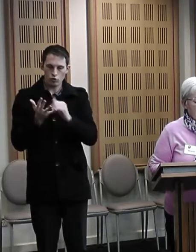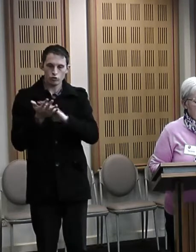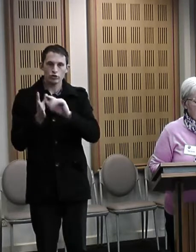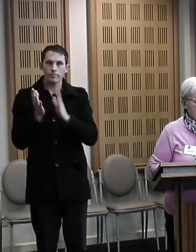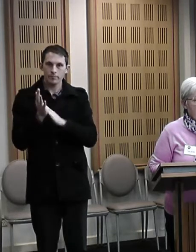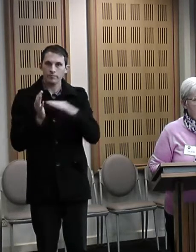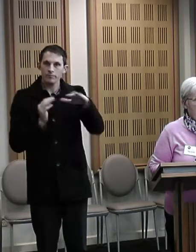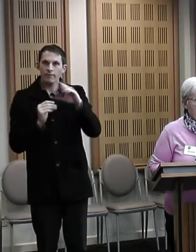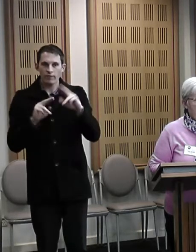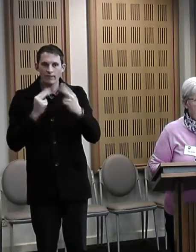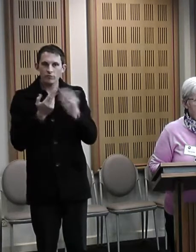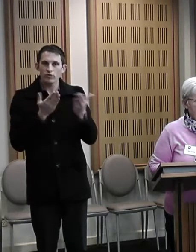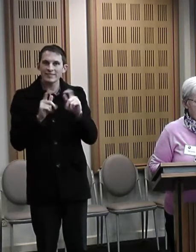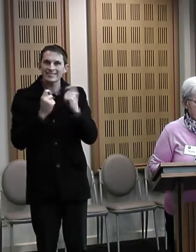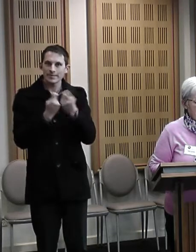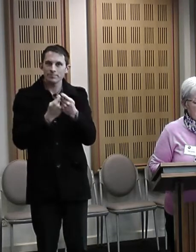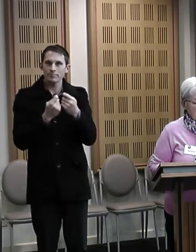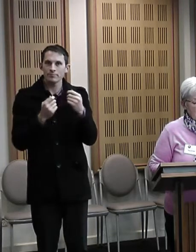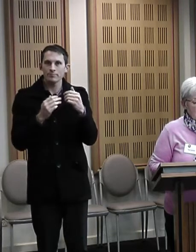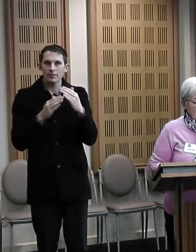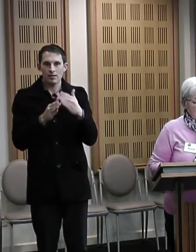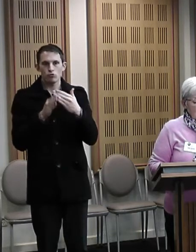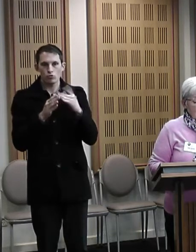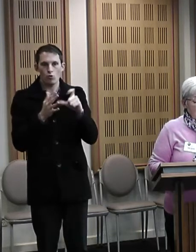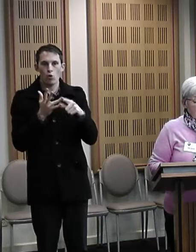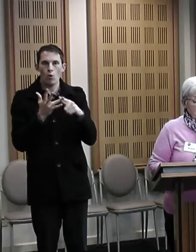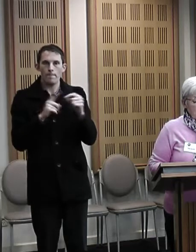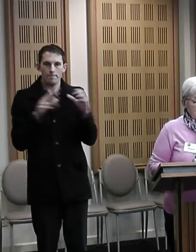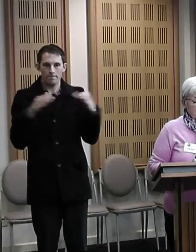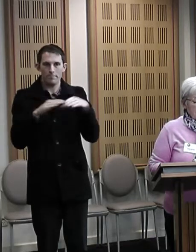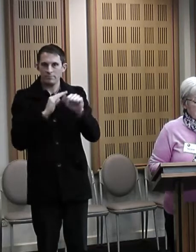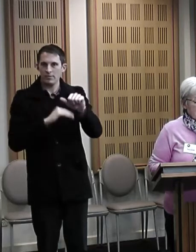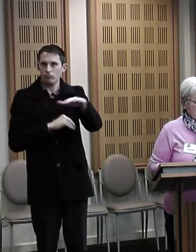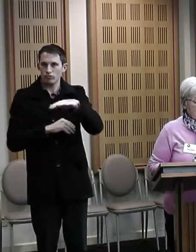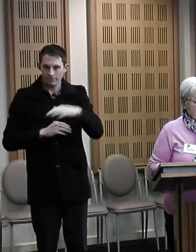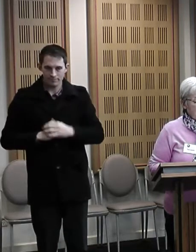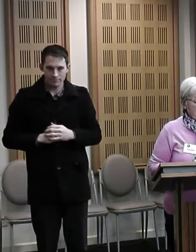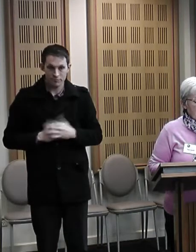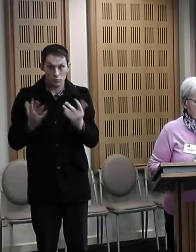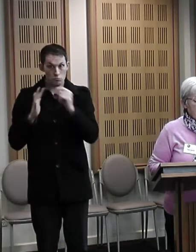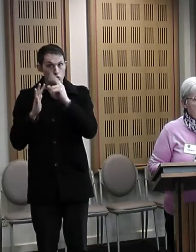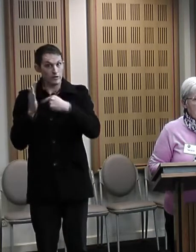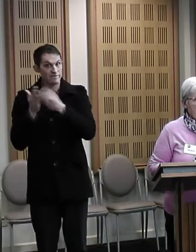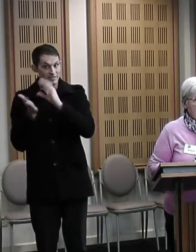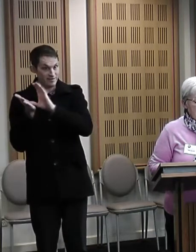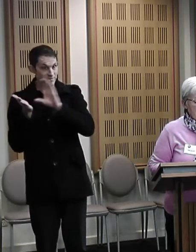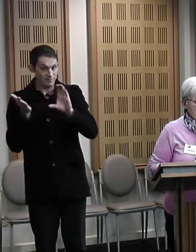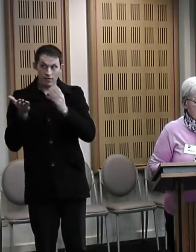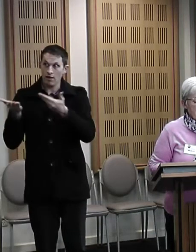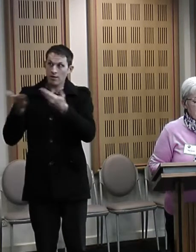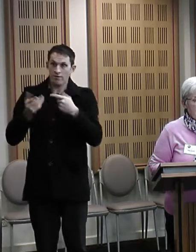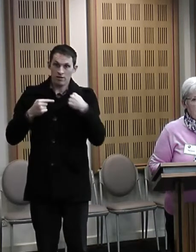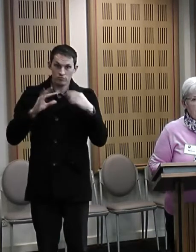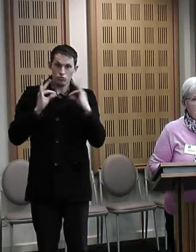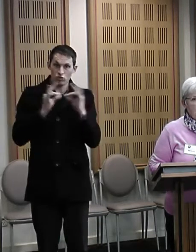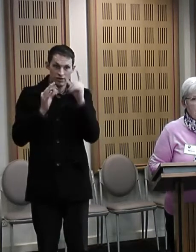Goolam Aboriginal Co-op in Horsham. The Wimmera project funding has allowed GDA to concentrate its